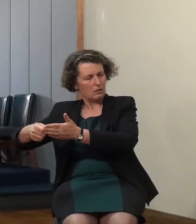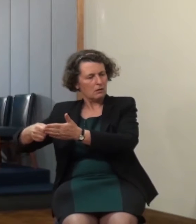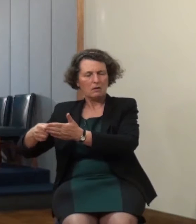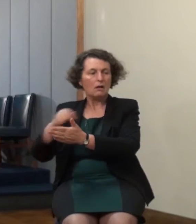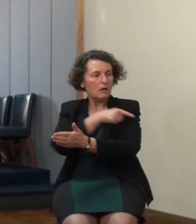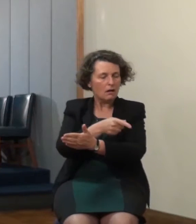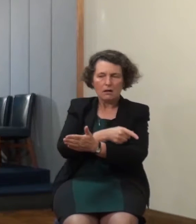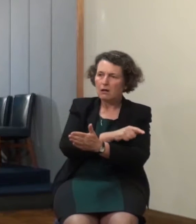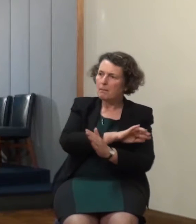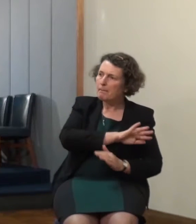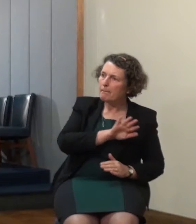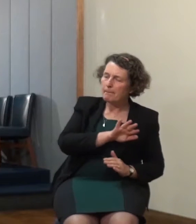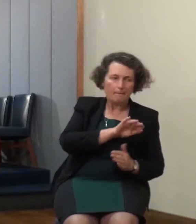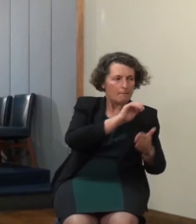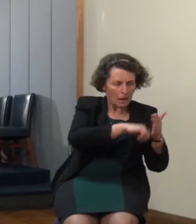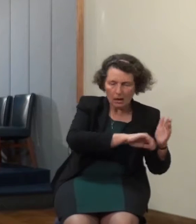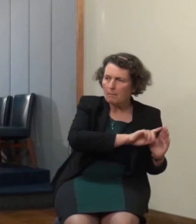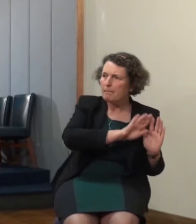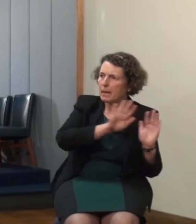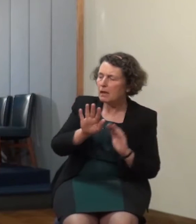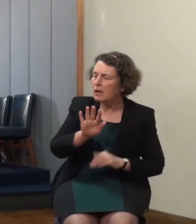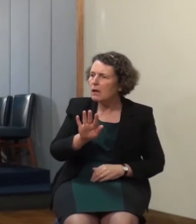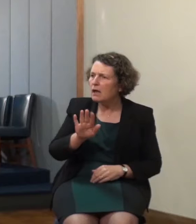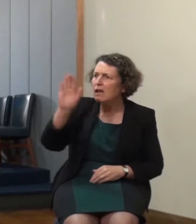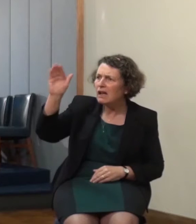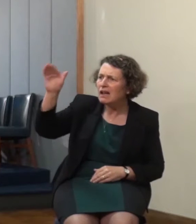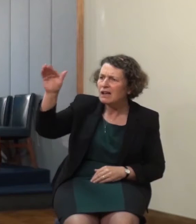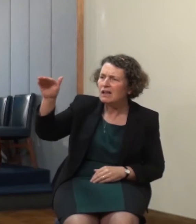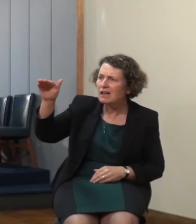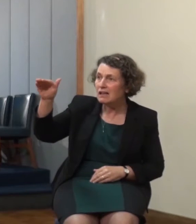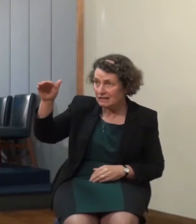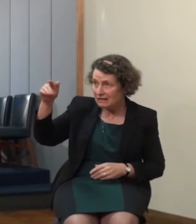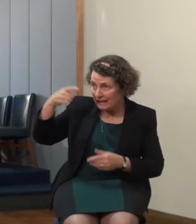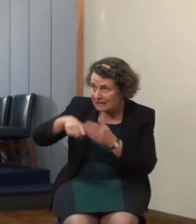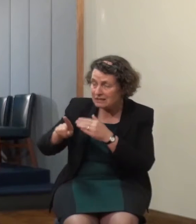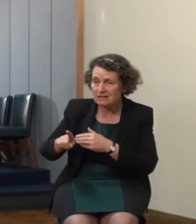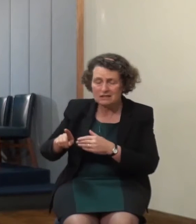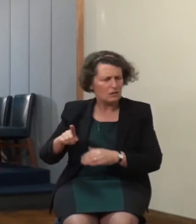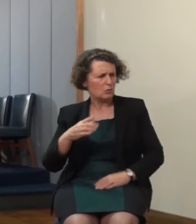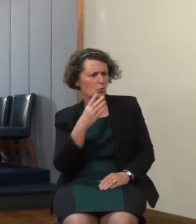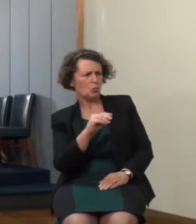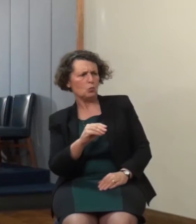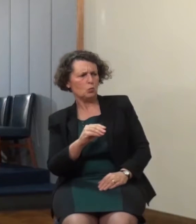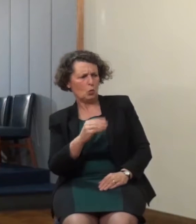unto you I know you not so the foolish bridesmaids or virgins